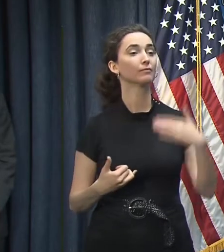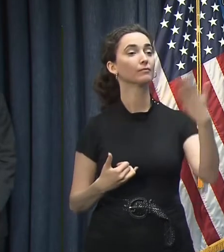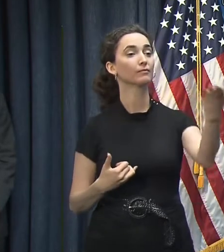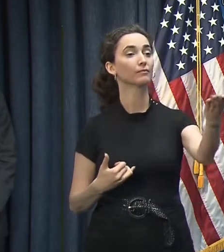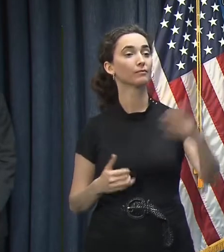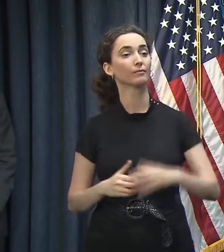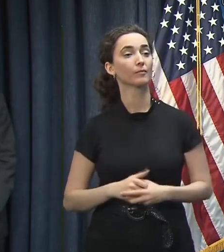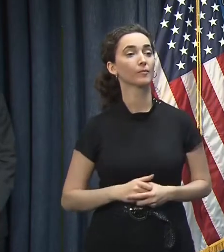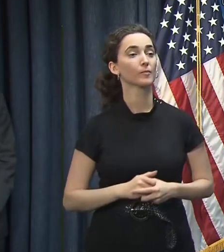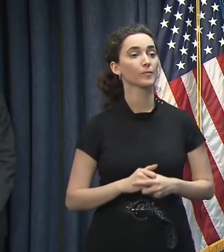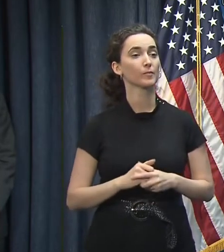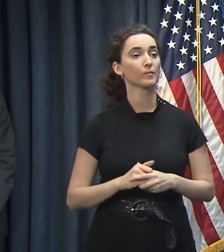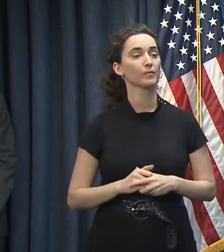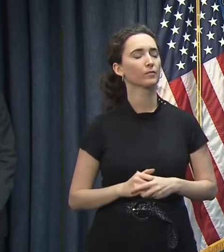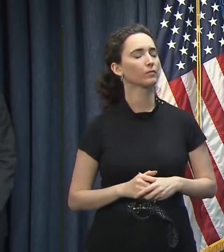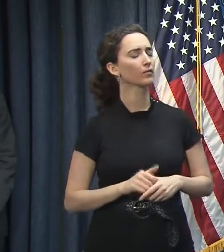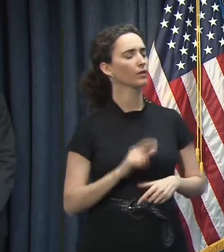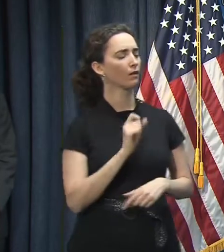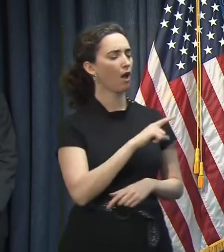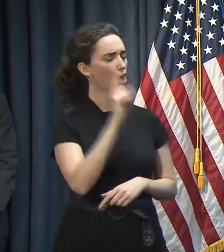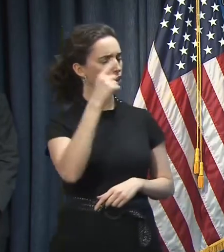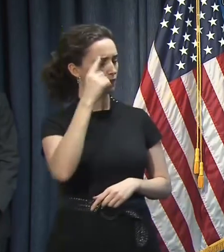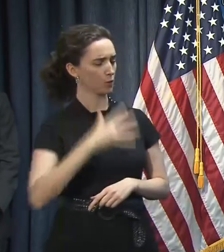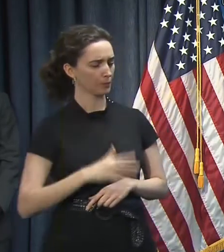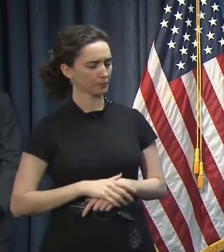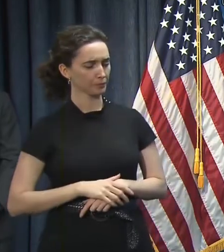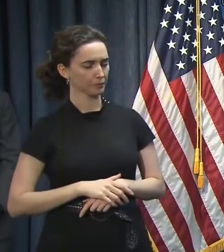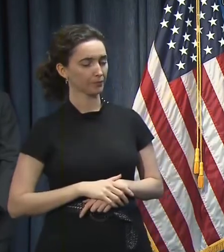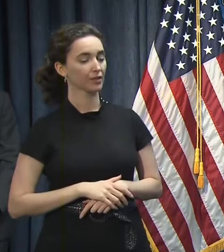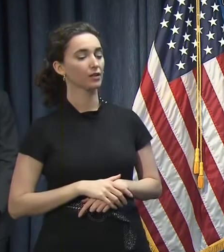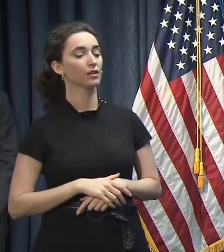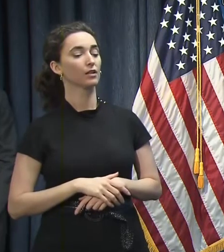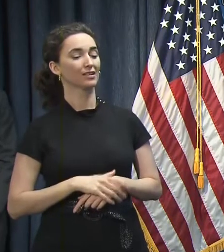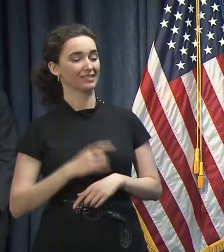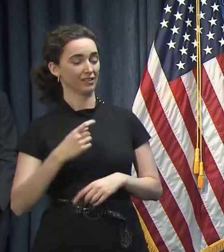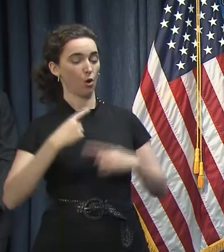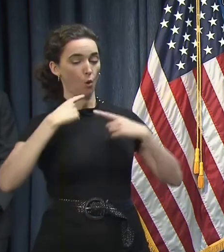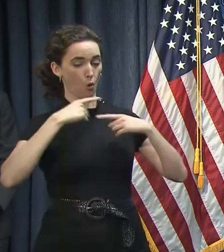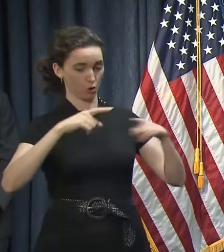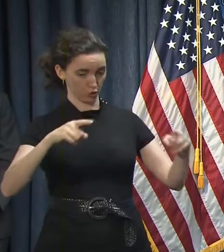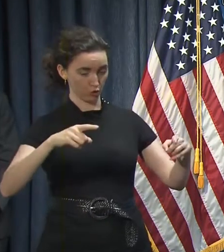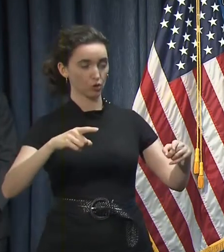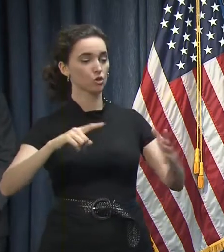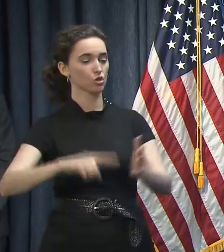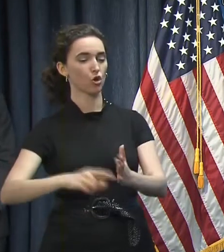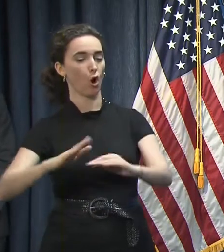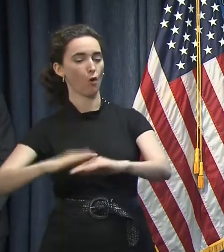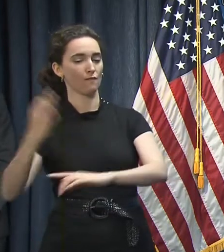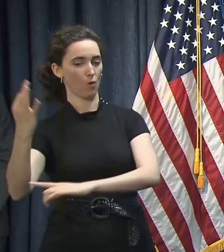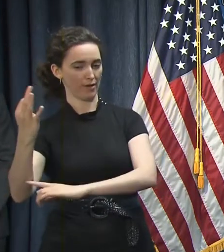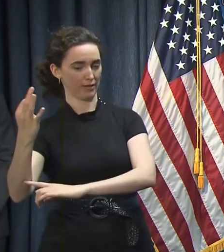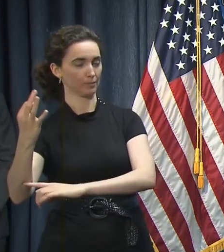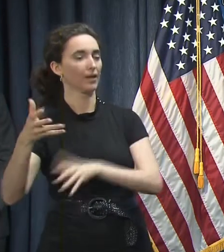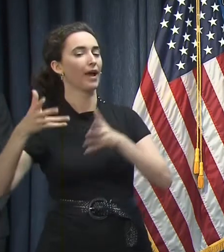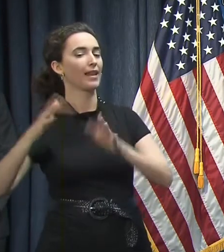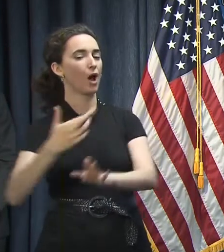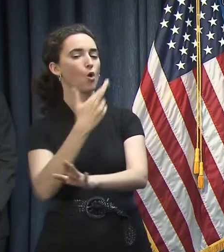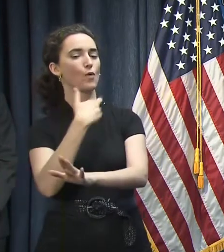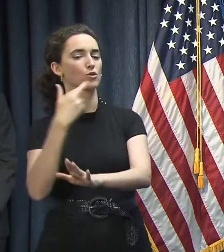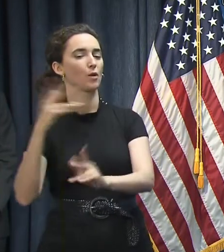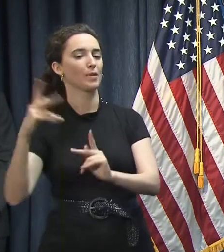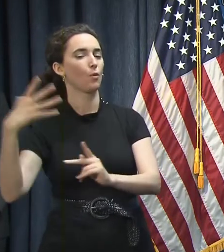Governor, on the order that's going into effect, I guess, Friday, with the restaurants and allowing them to have the outdoor dining,